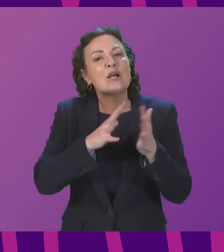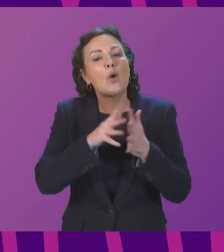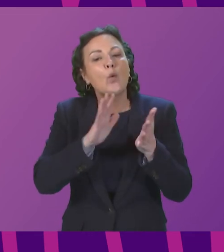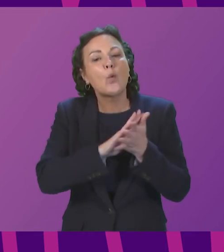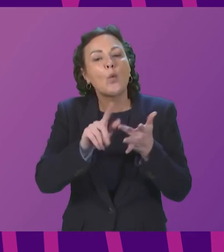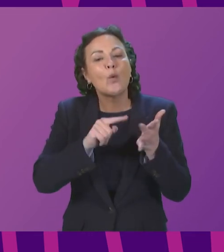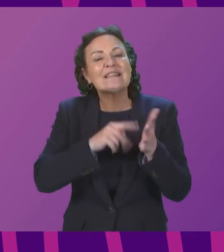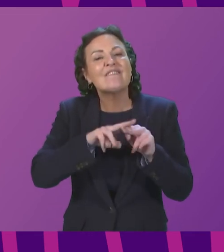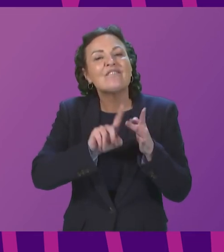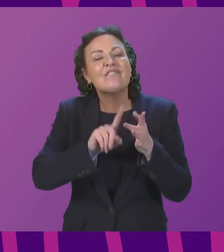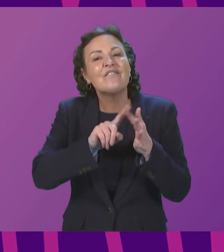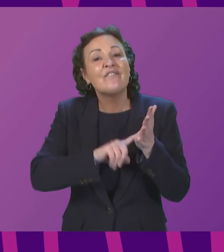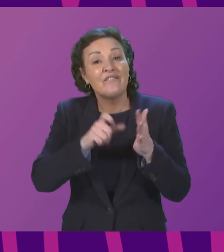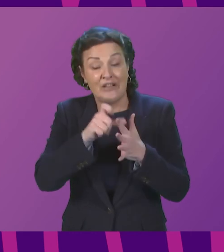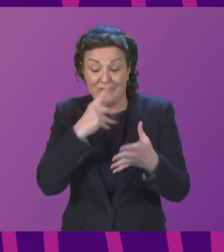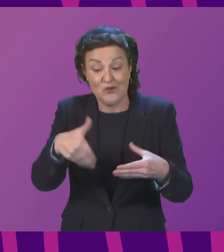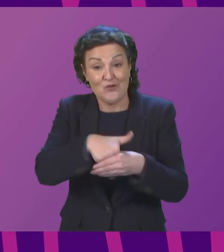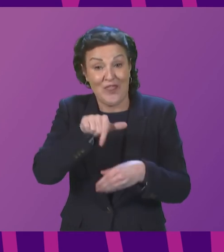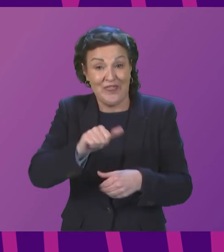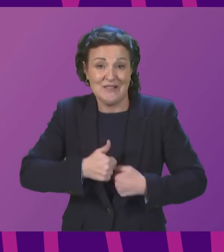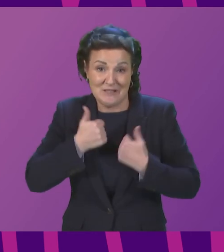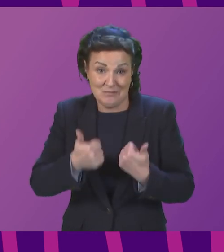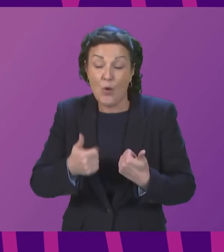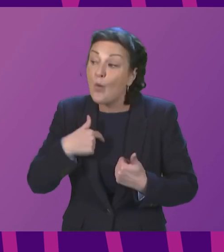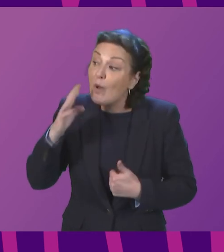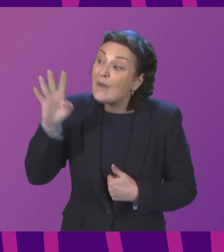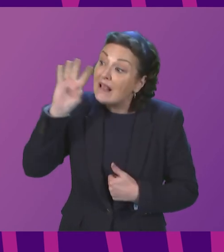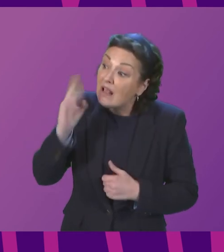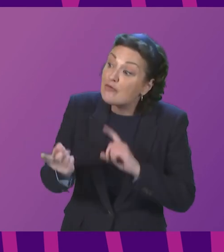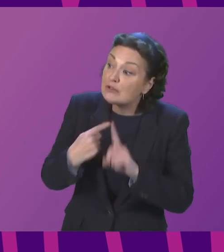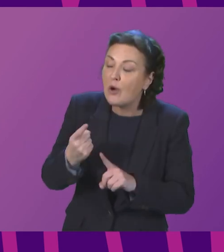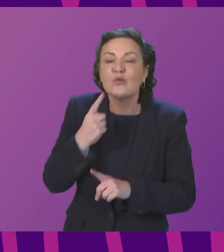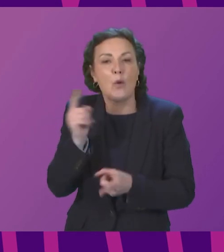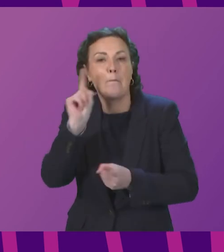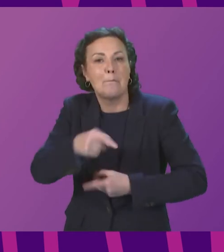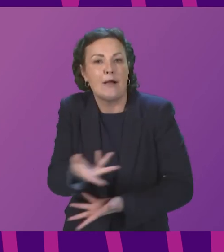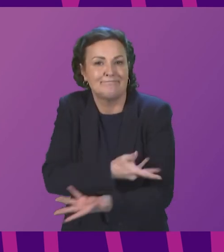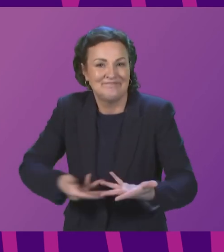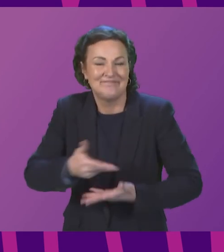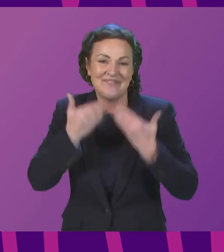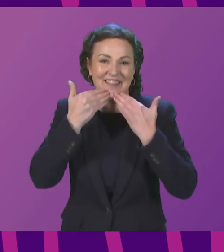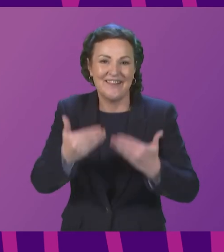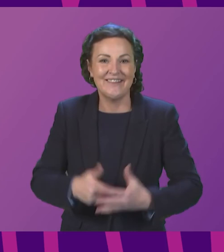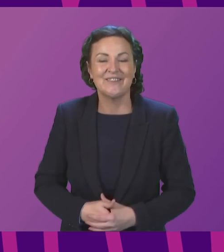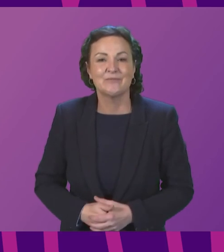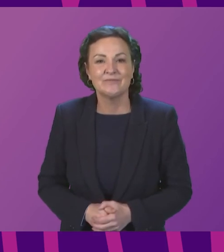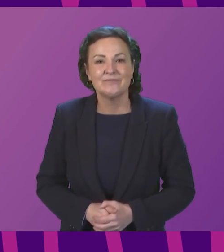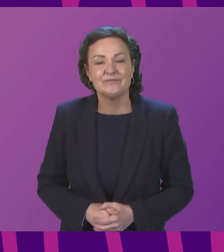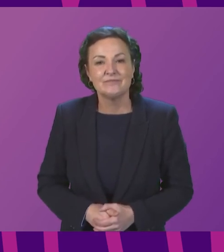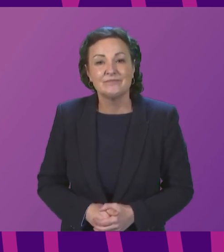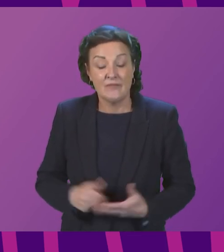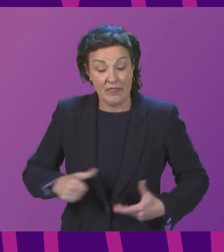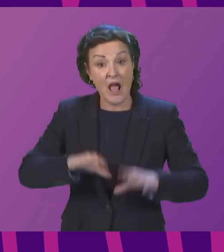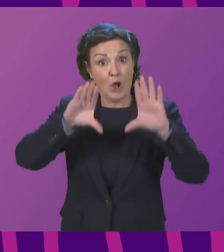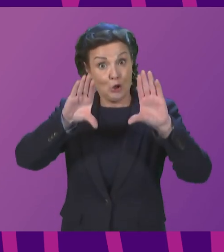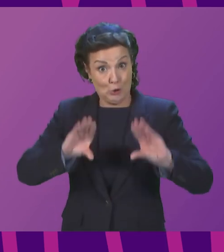And we will hear and consider the petition further when we've received responses to those inquiries. Thank you very much. That